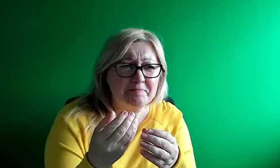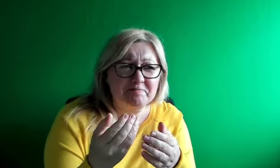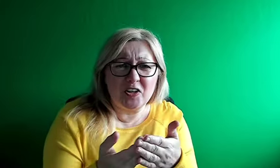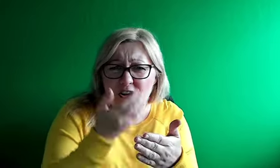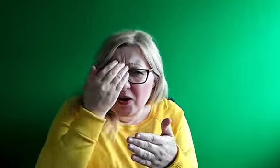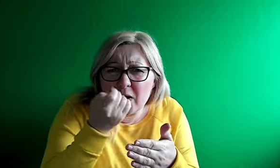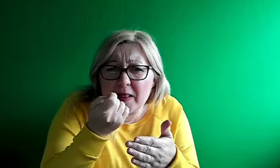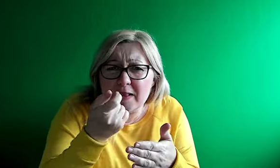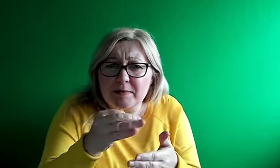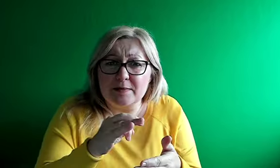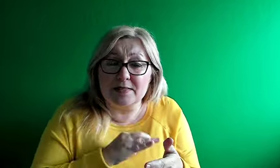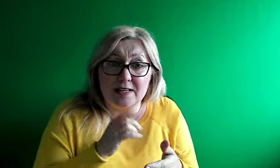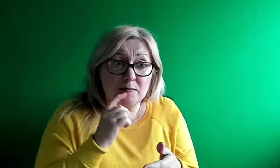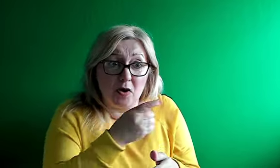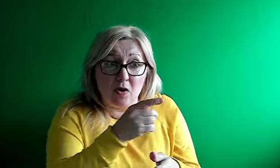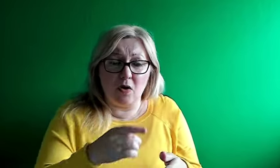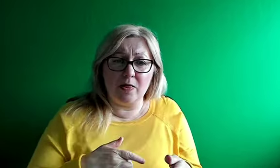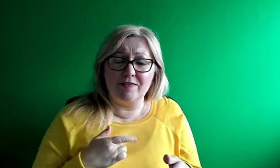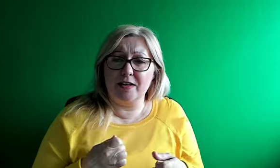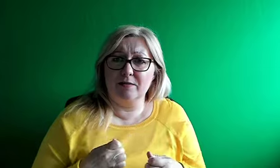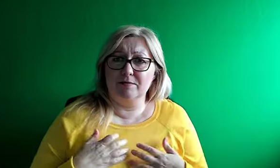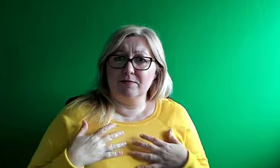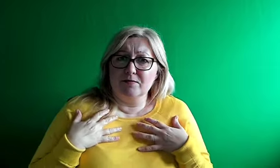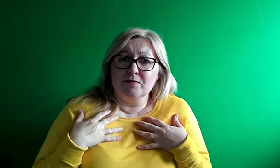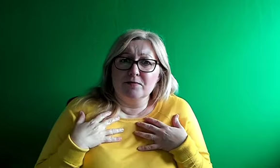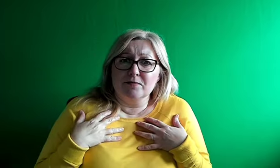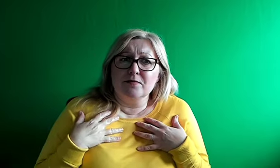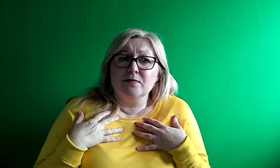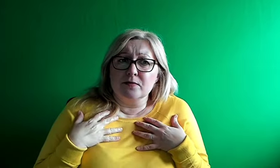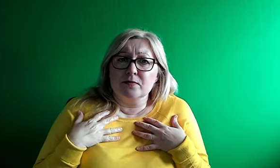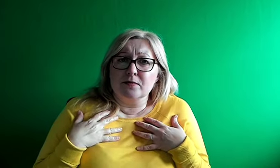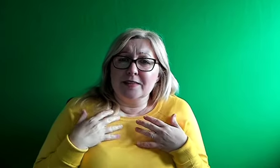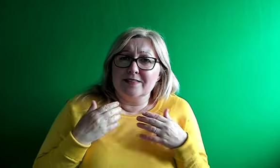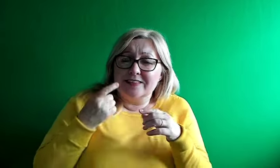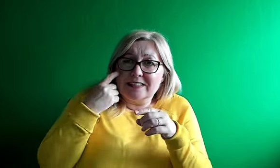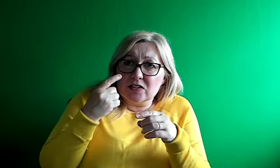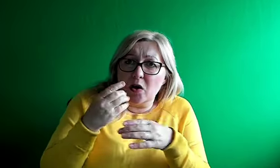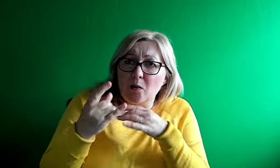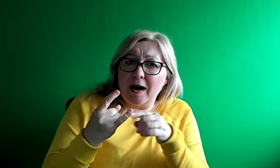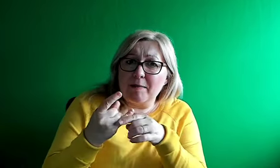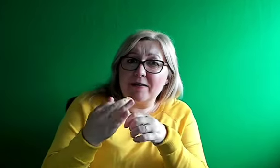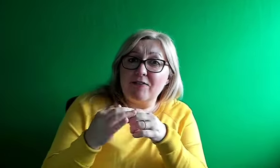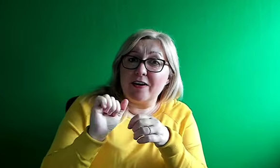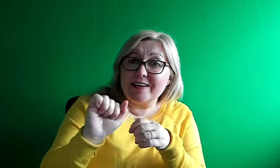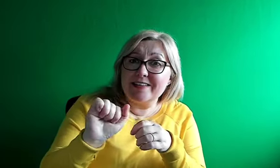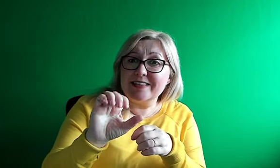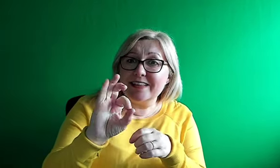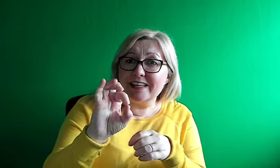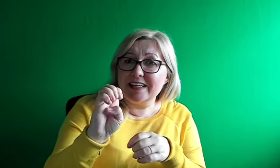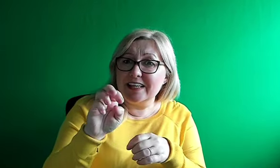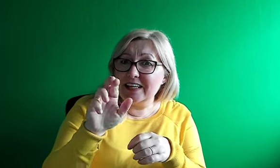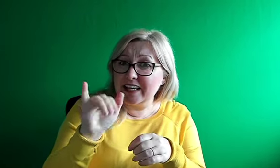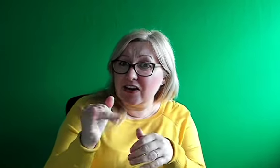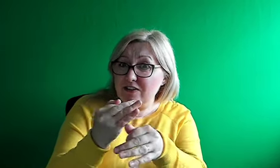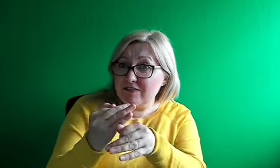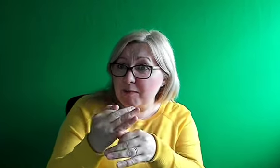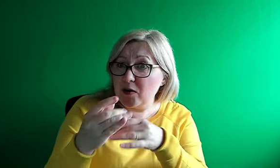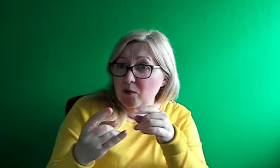like them. So, week in Wiglow, Blackford, and so, you know, I'm doing my own class all day, every day, Monday, Friday, so, I just put up a